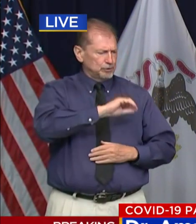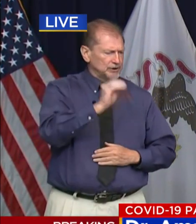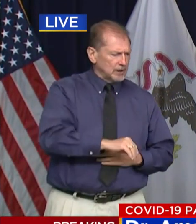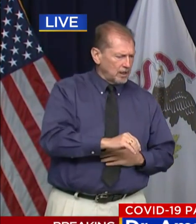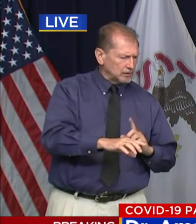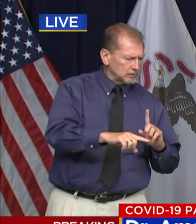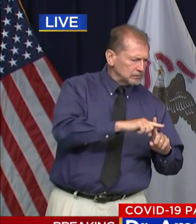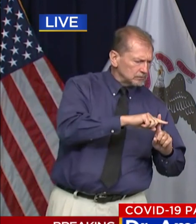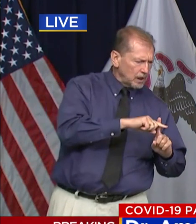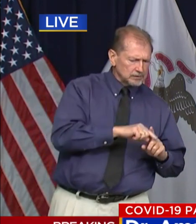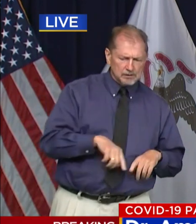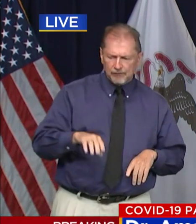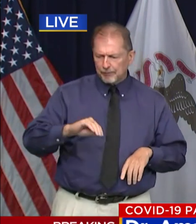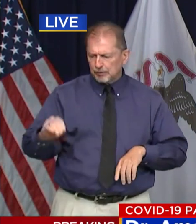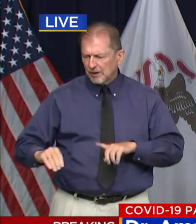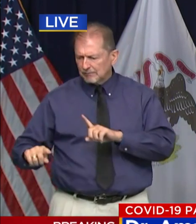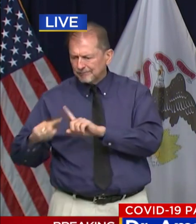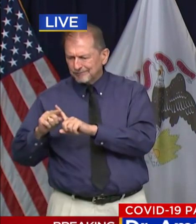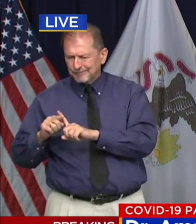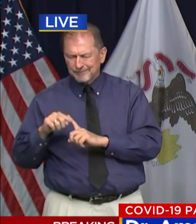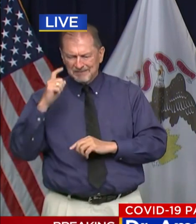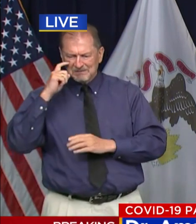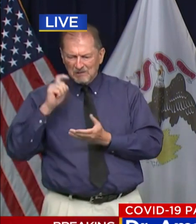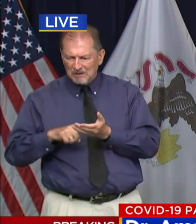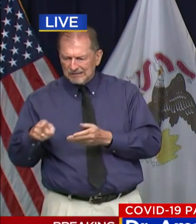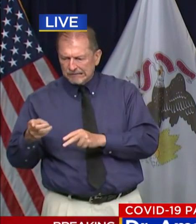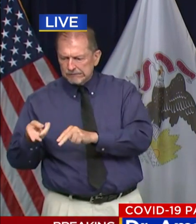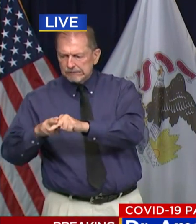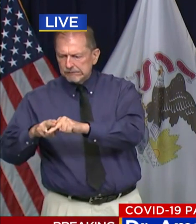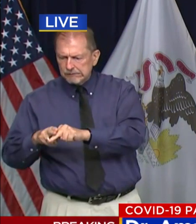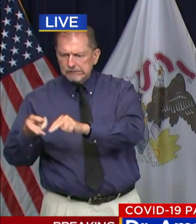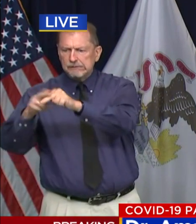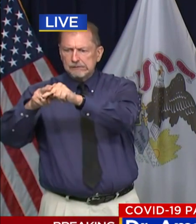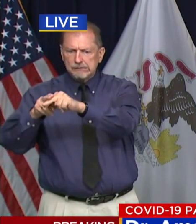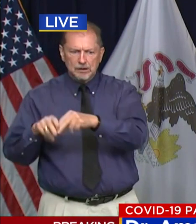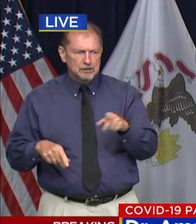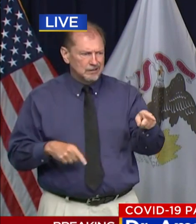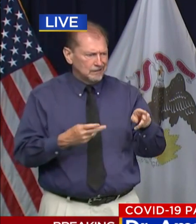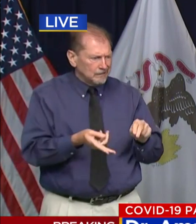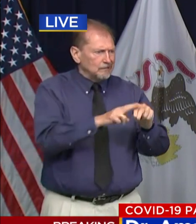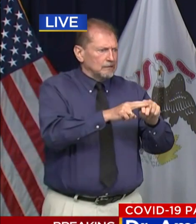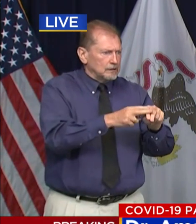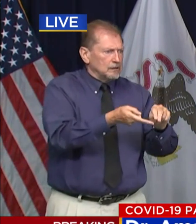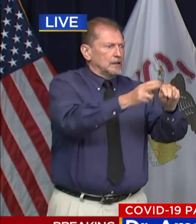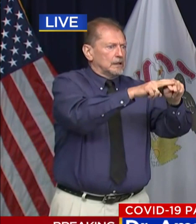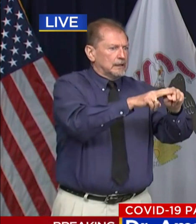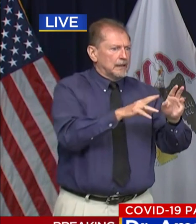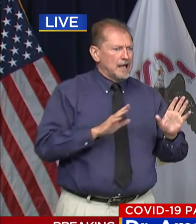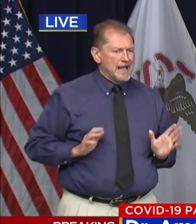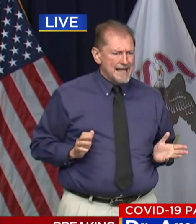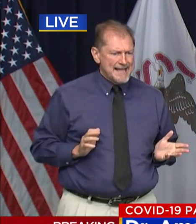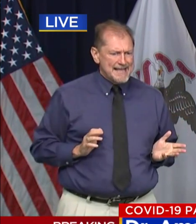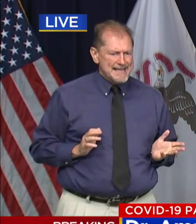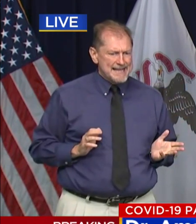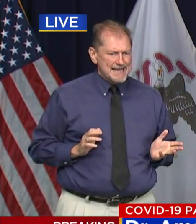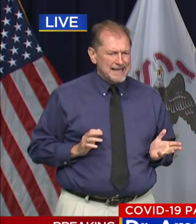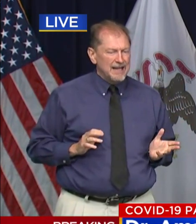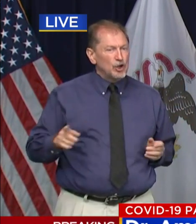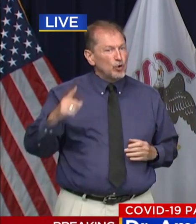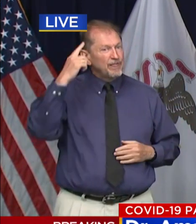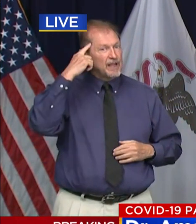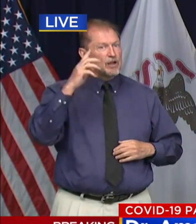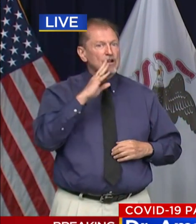heading in a worrisome direction, please remember that what we are ultimately talking about